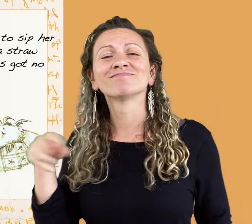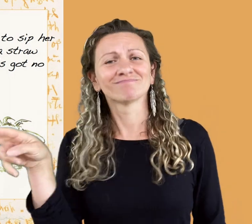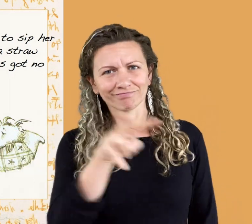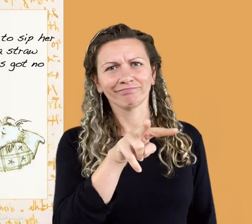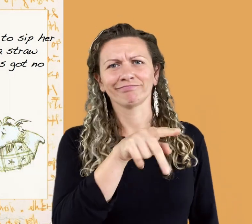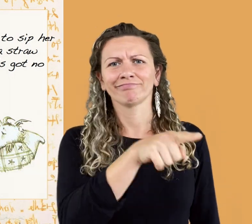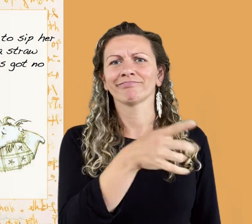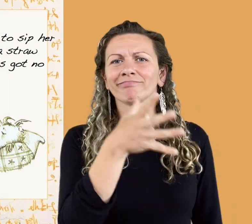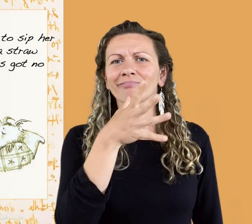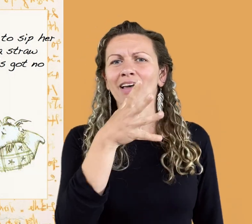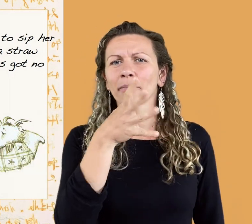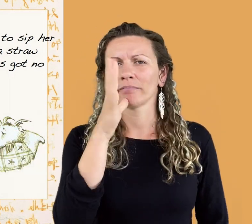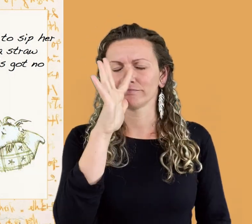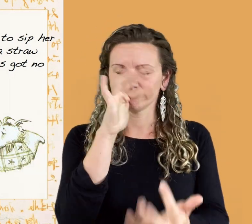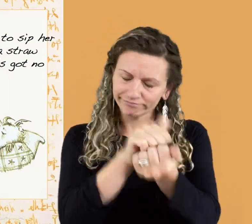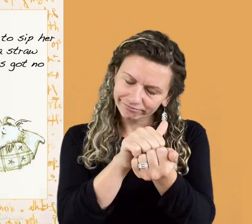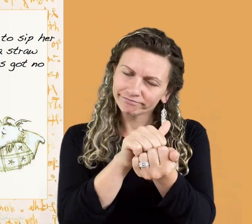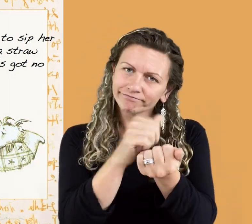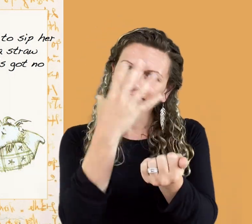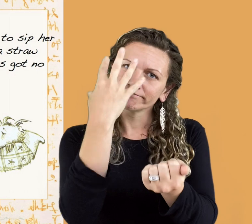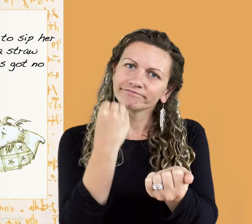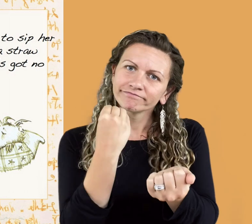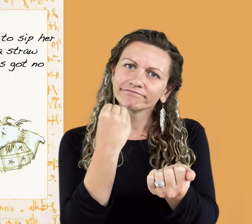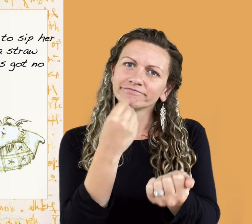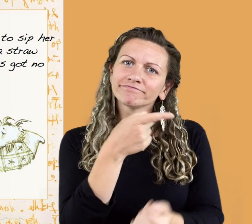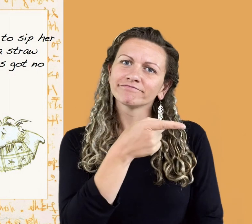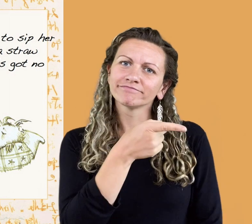But even so, she soon dozed off.